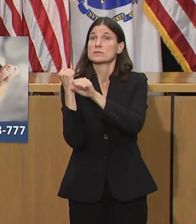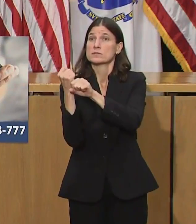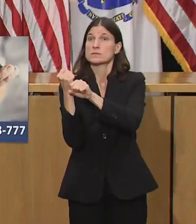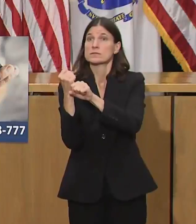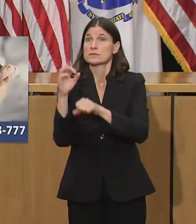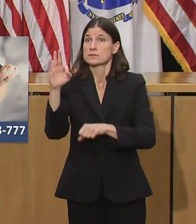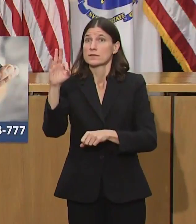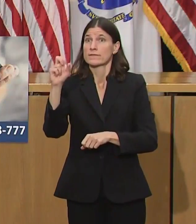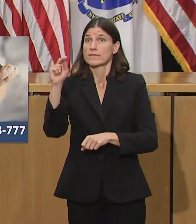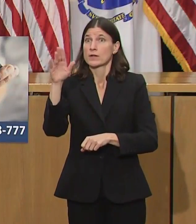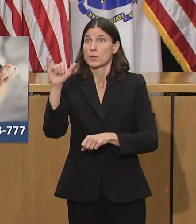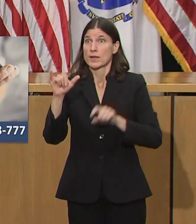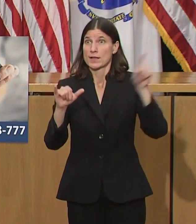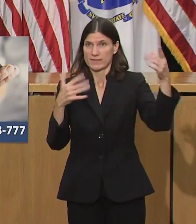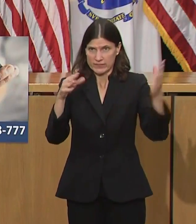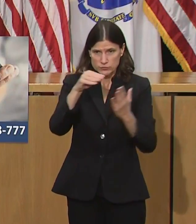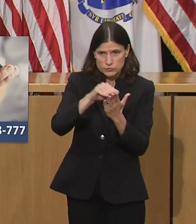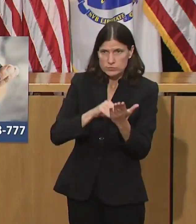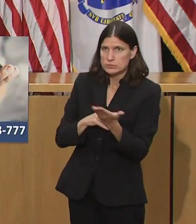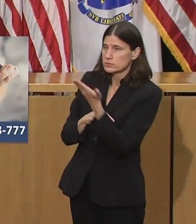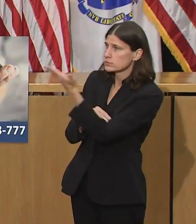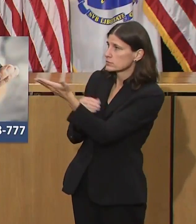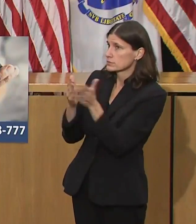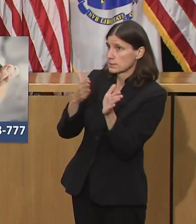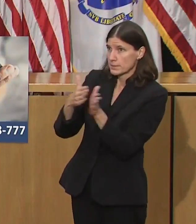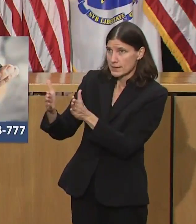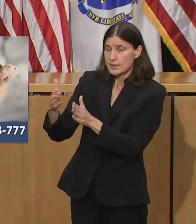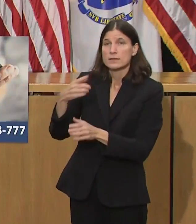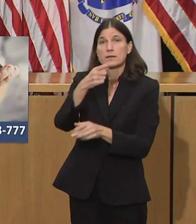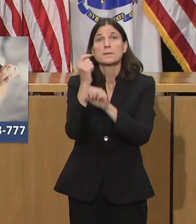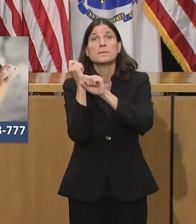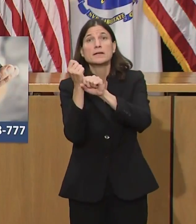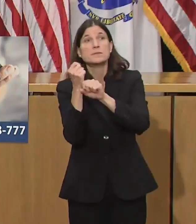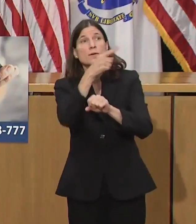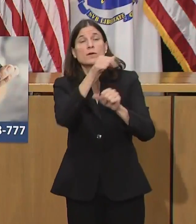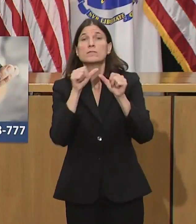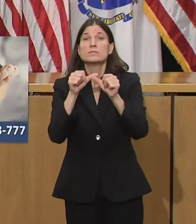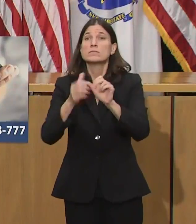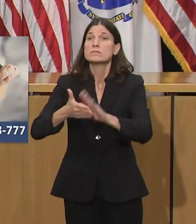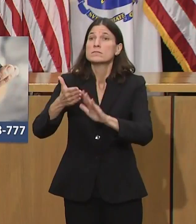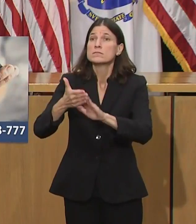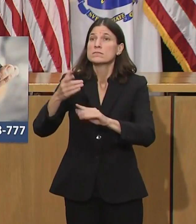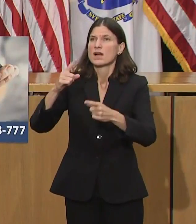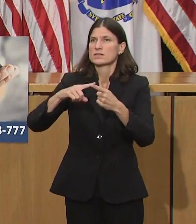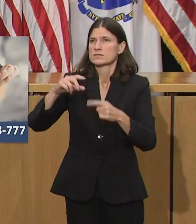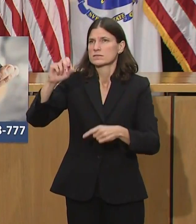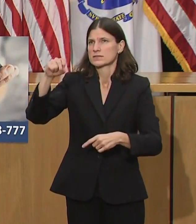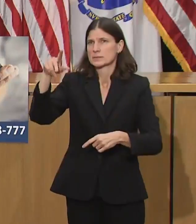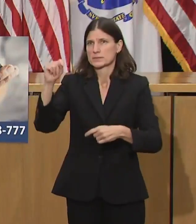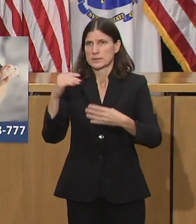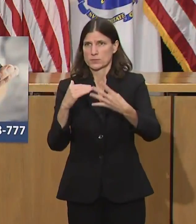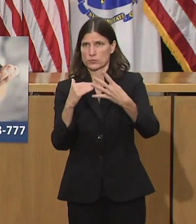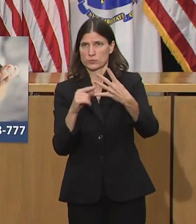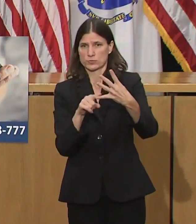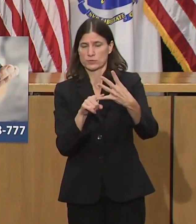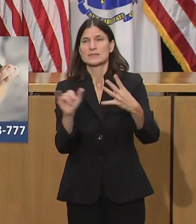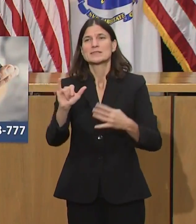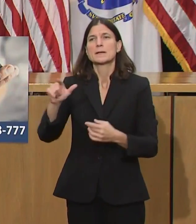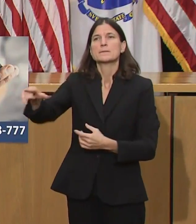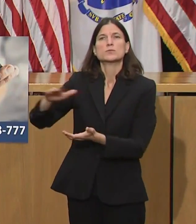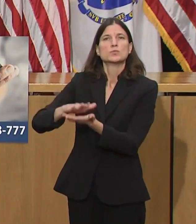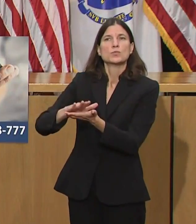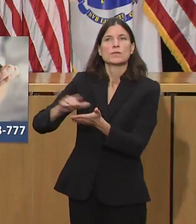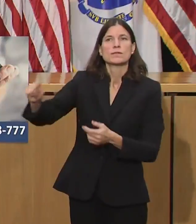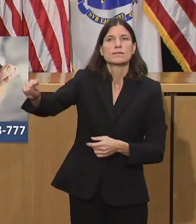coincides with the return to school and the return of many kids back to college